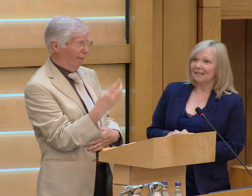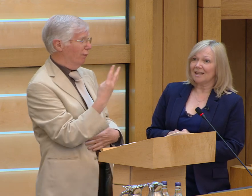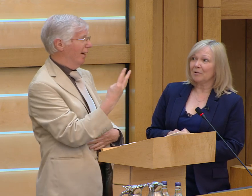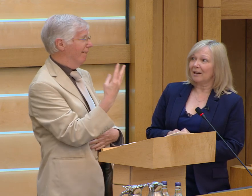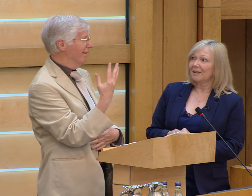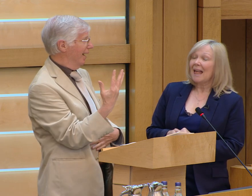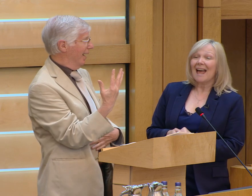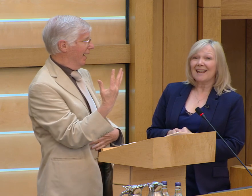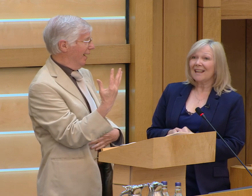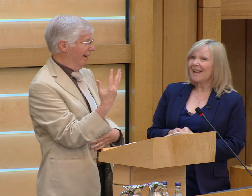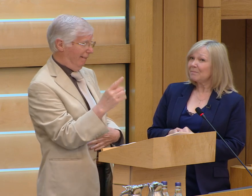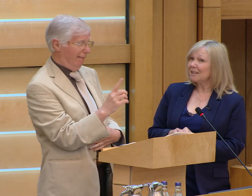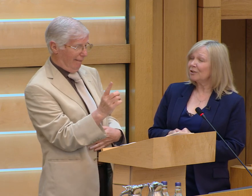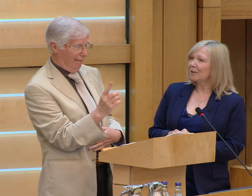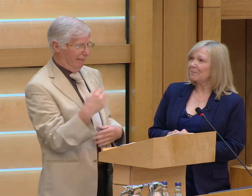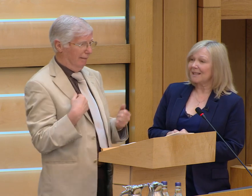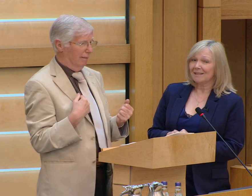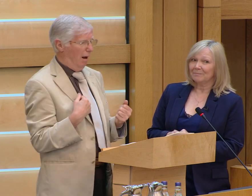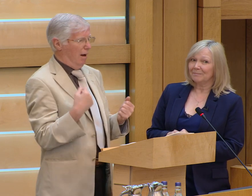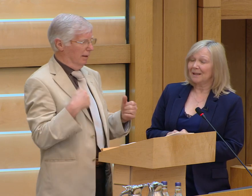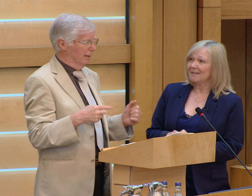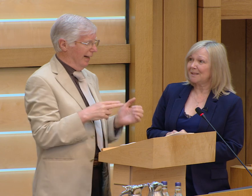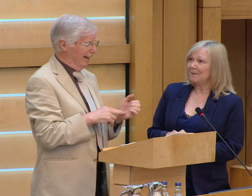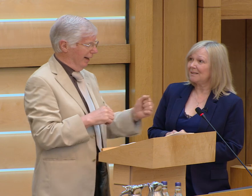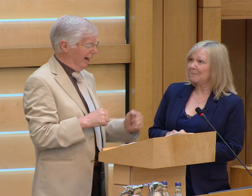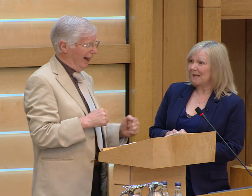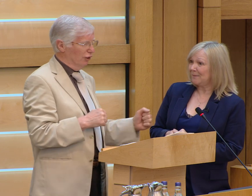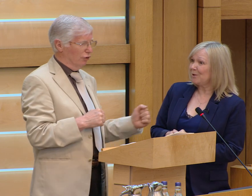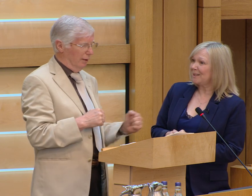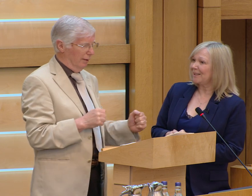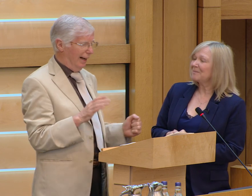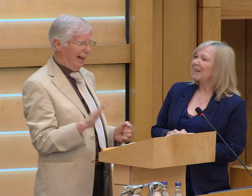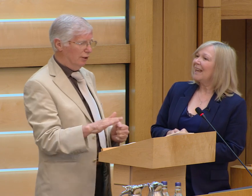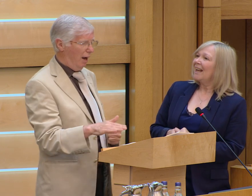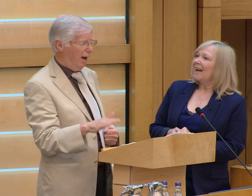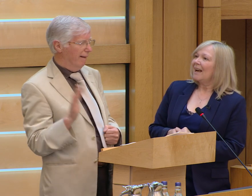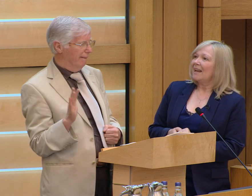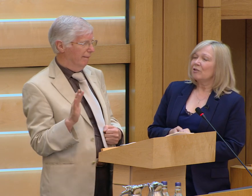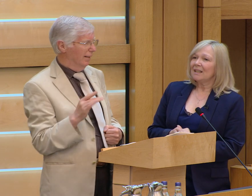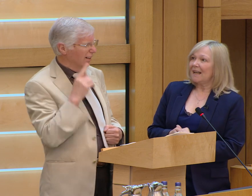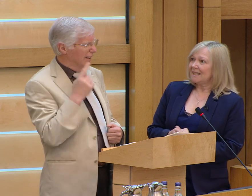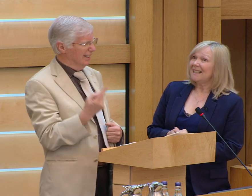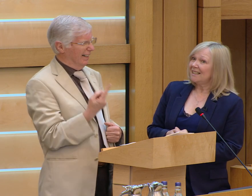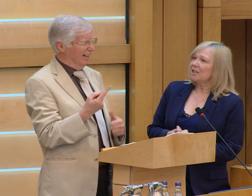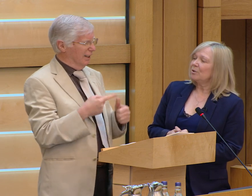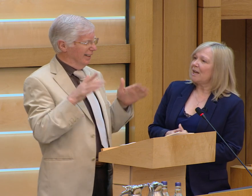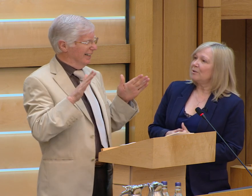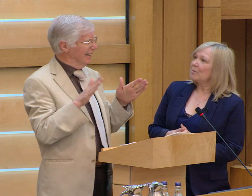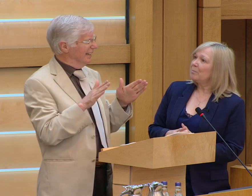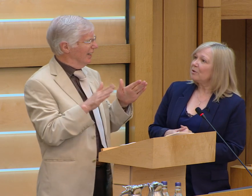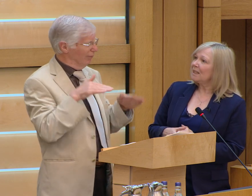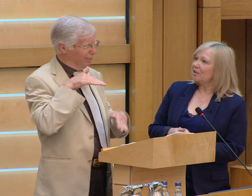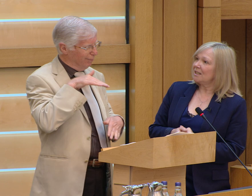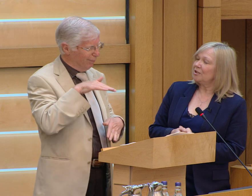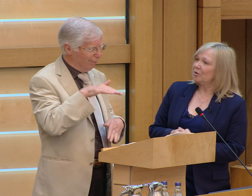30 miles an hour and I happened to look at my speed my speedometer and I realized I needed to slow